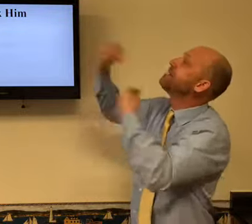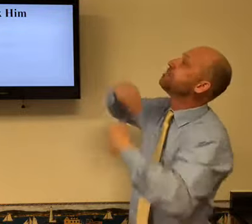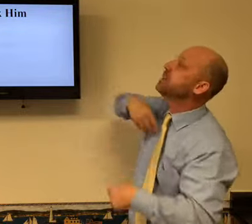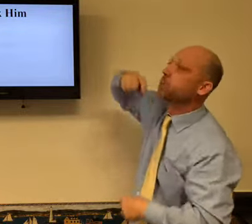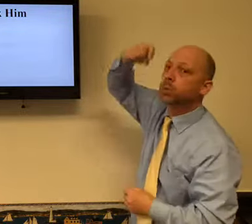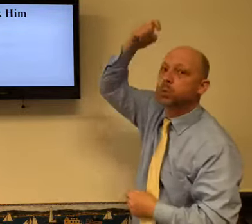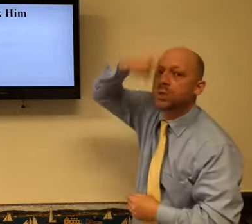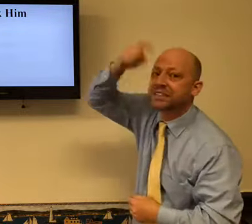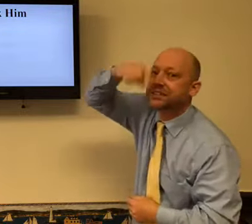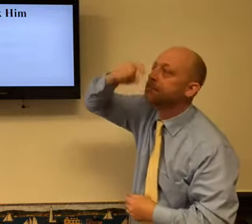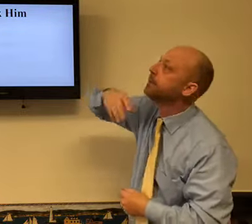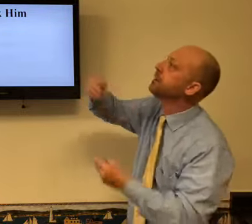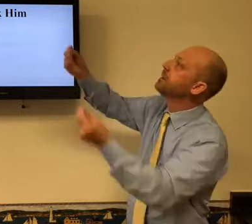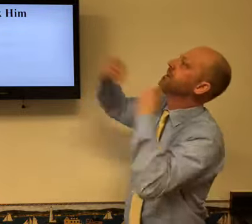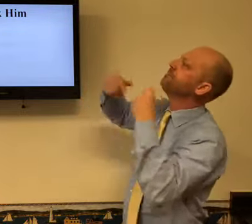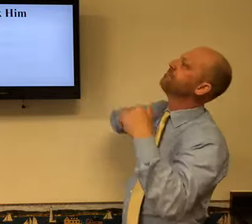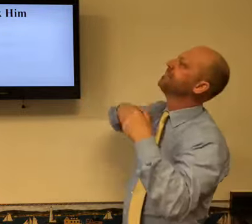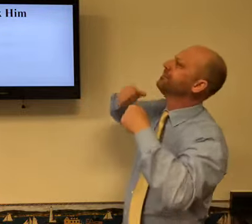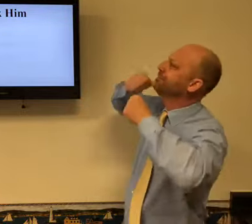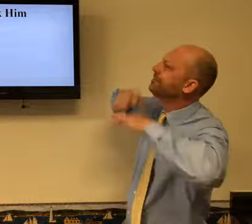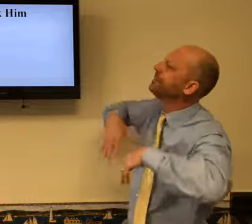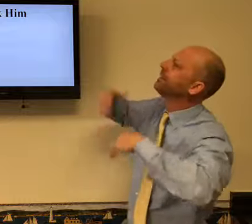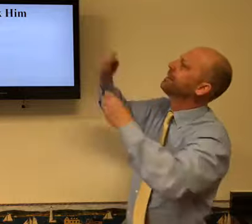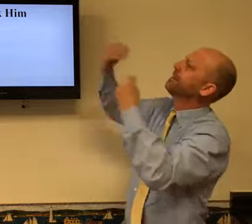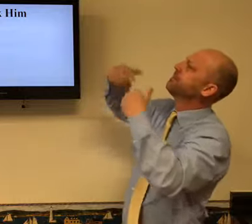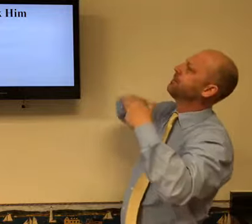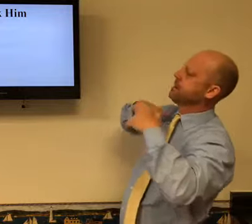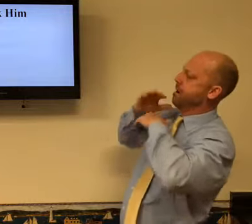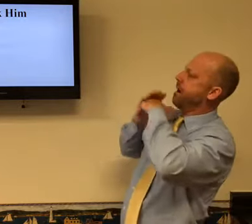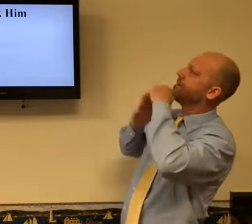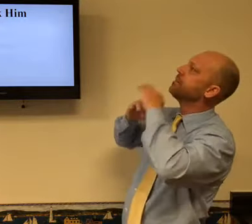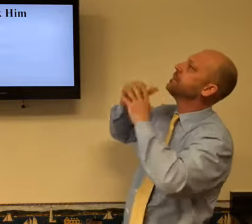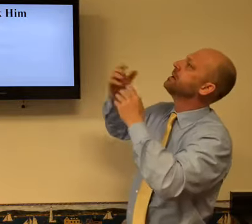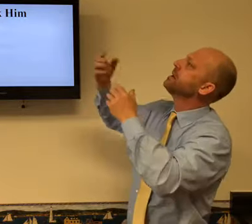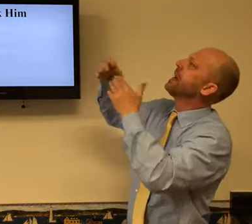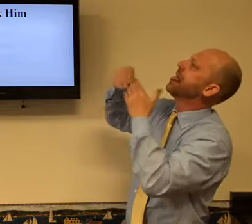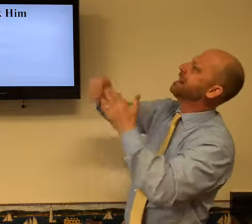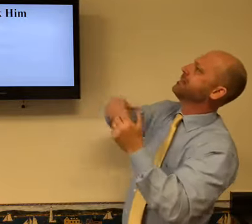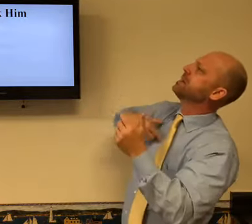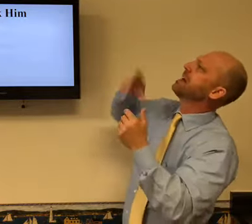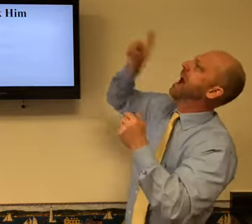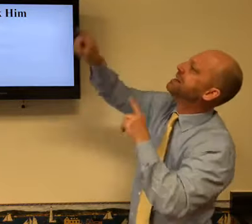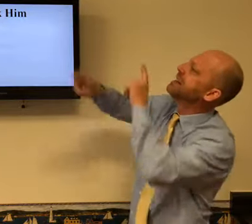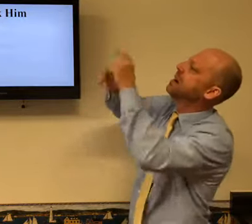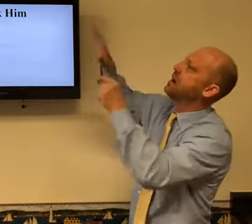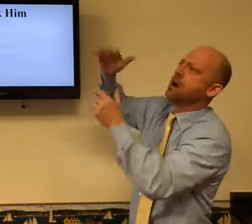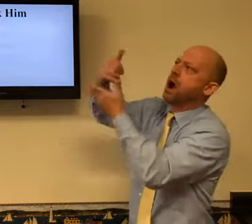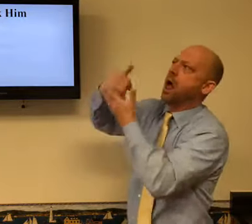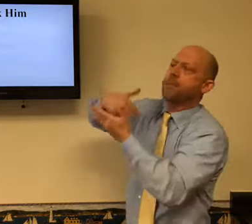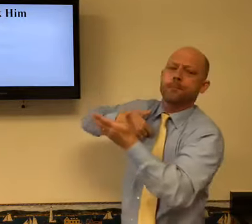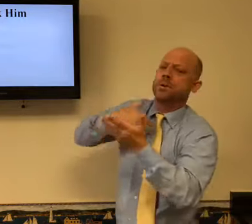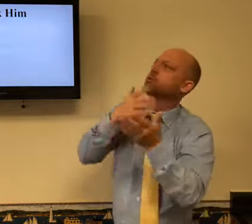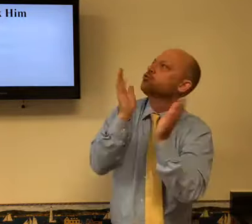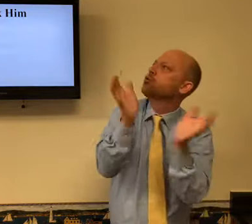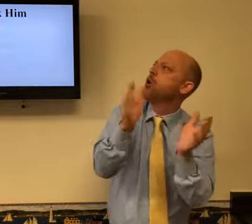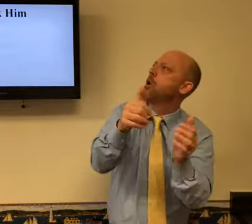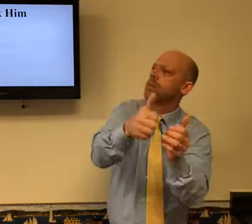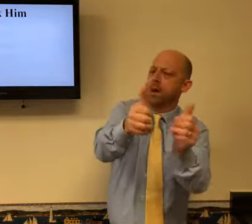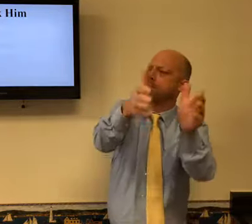Ask. Ask. Lord, give me wisdom today. Lord, please give me comfort today. Lead me today. Lord,